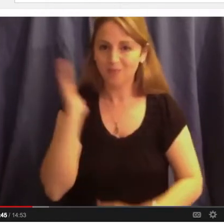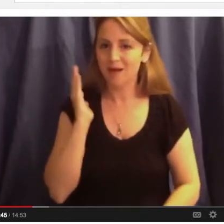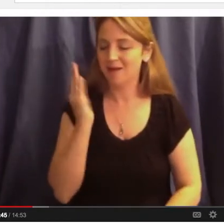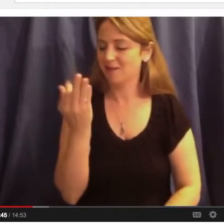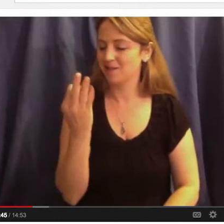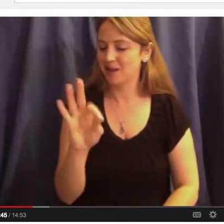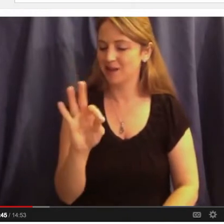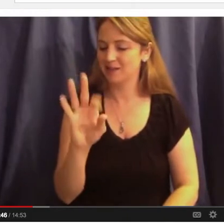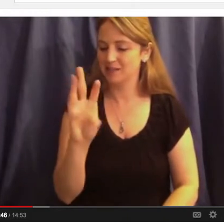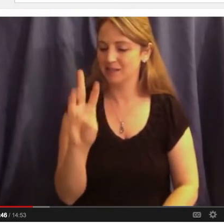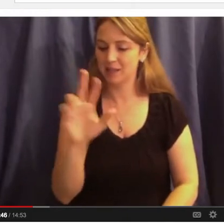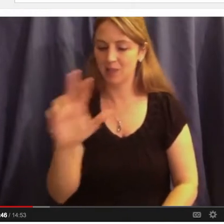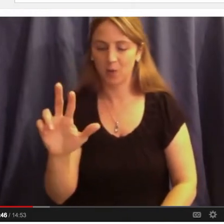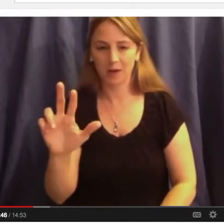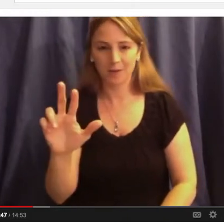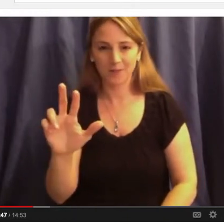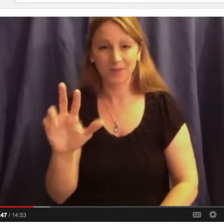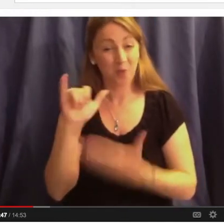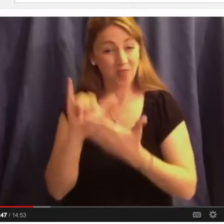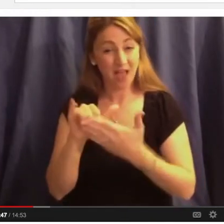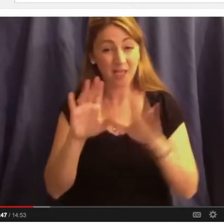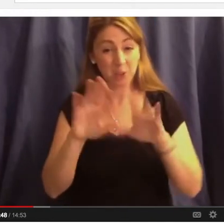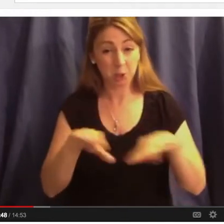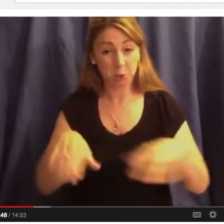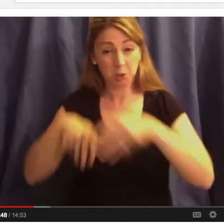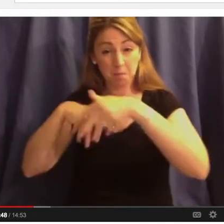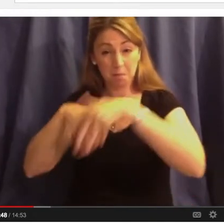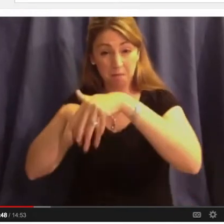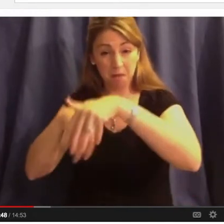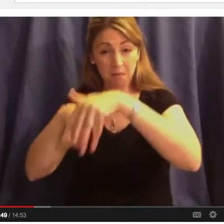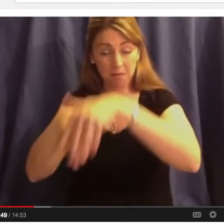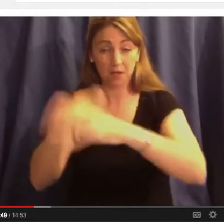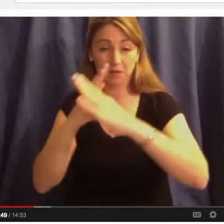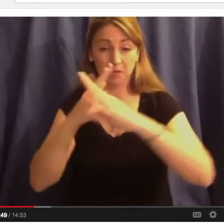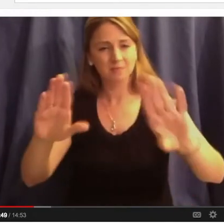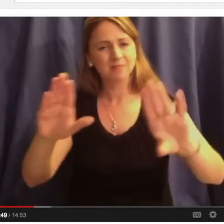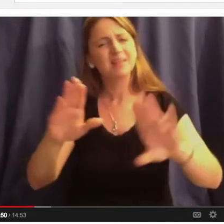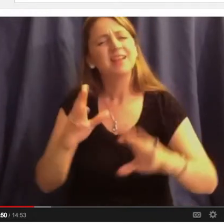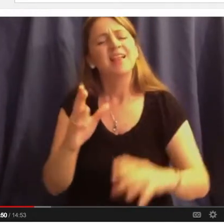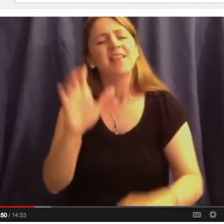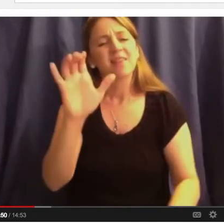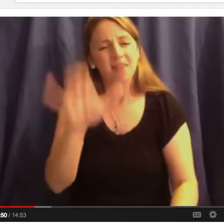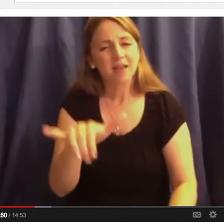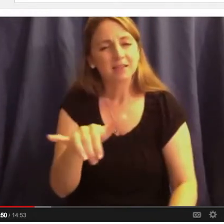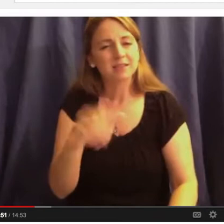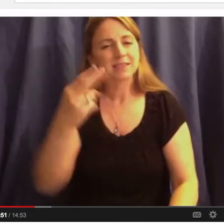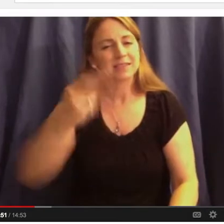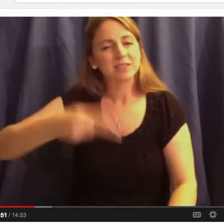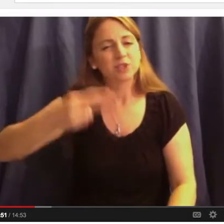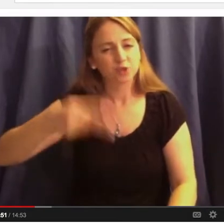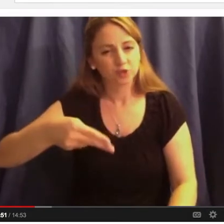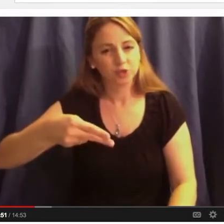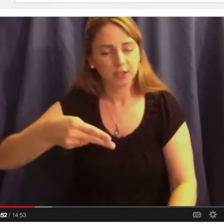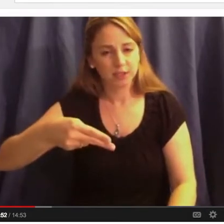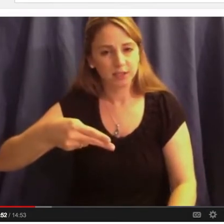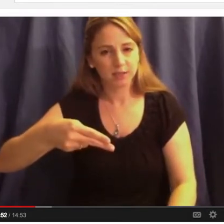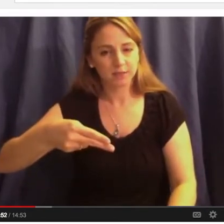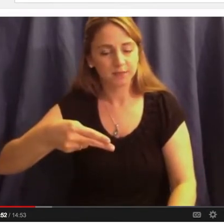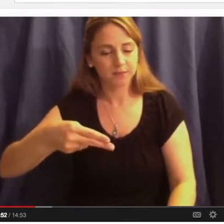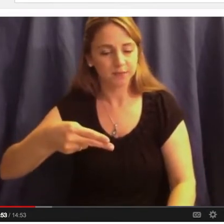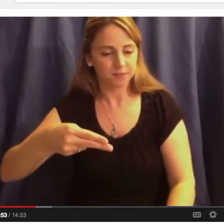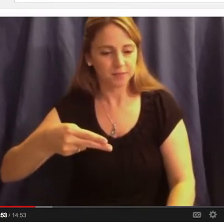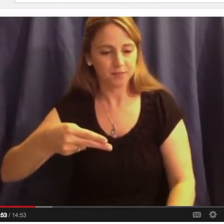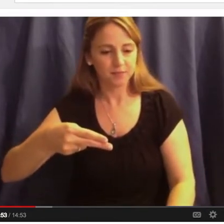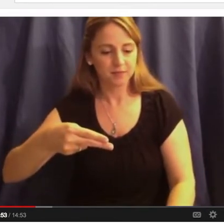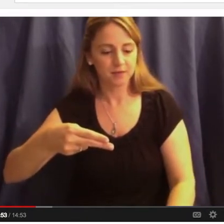ways, if they see it on TV, it's like our looking at the 1863 Lincoln movie. It's history. And the real question is,